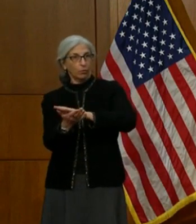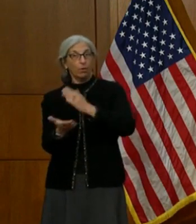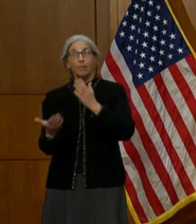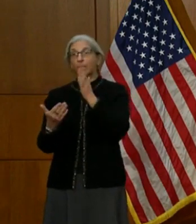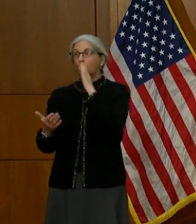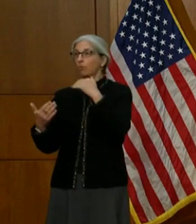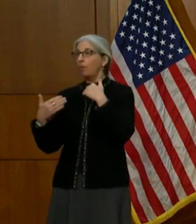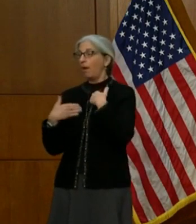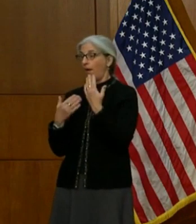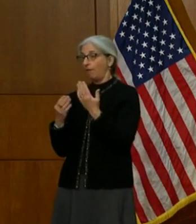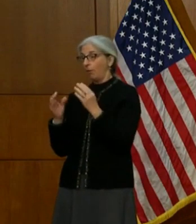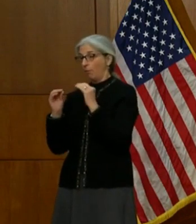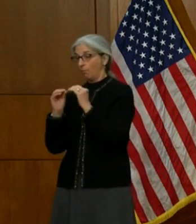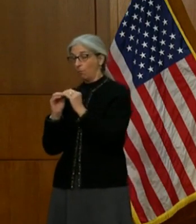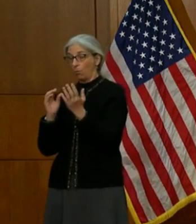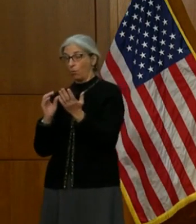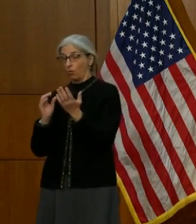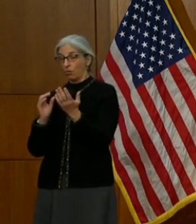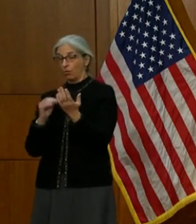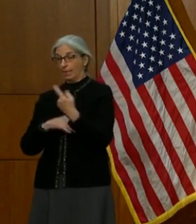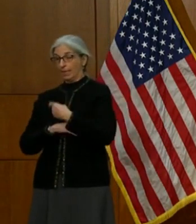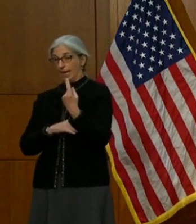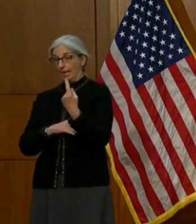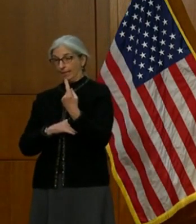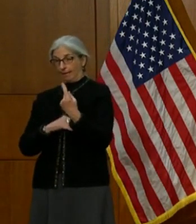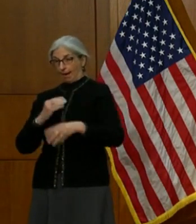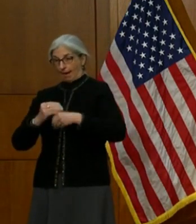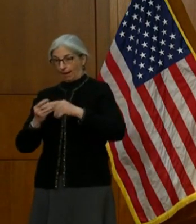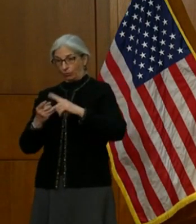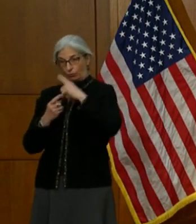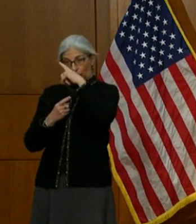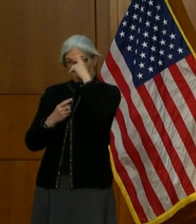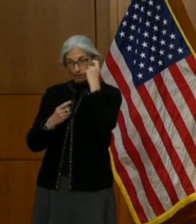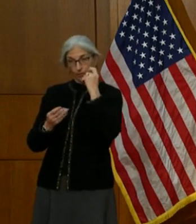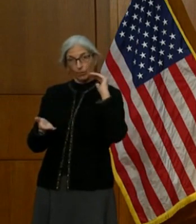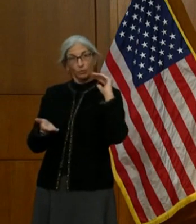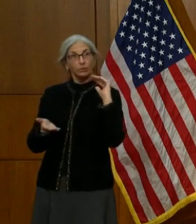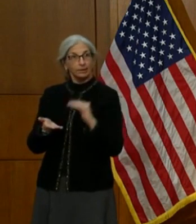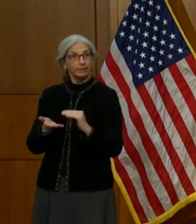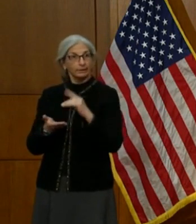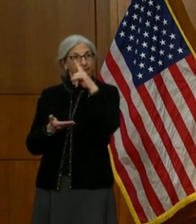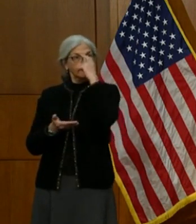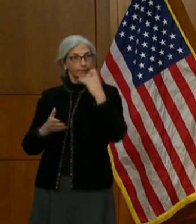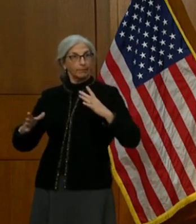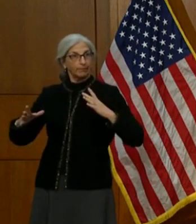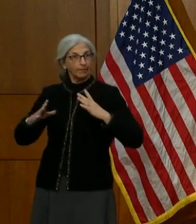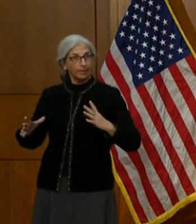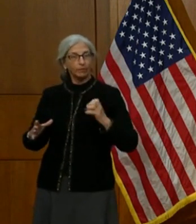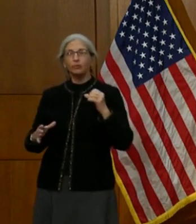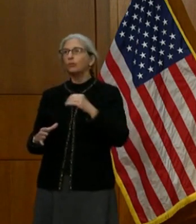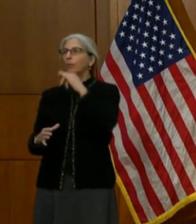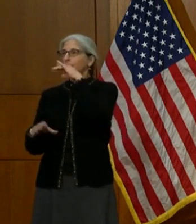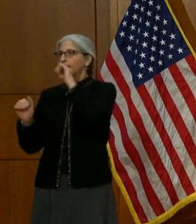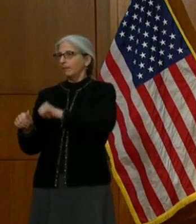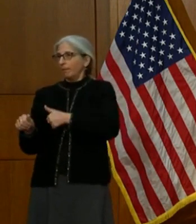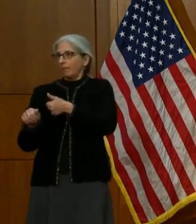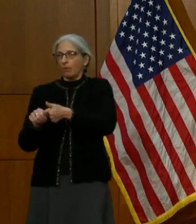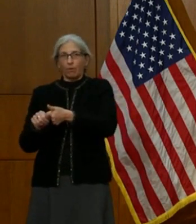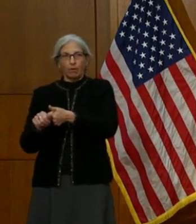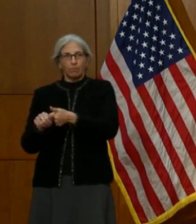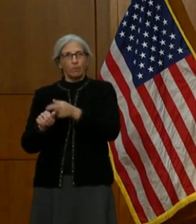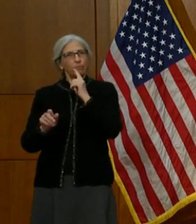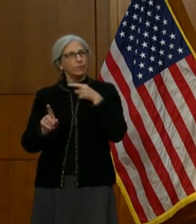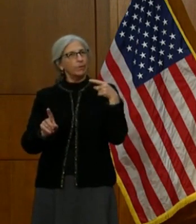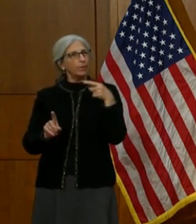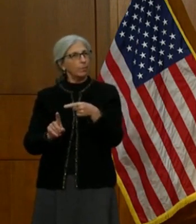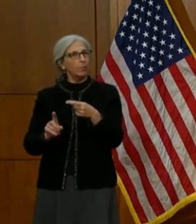this summer to really help our kids get caught up. So a lot of good work is going on in that regard. Again, the bottom line, we want to get our children back